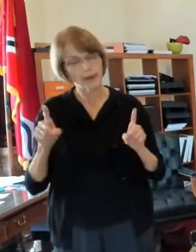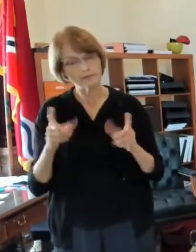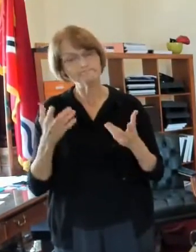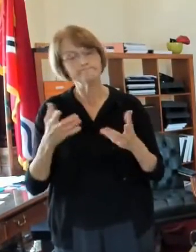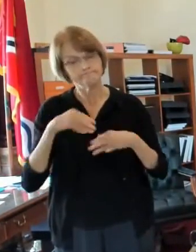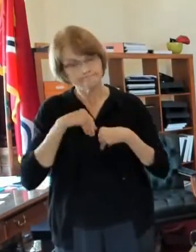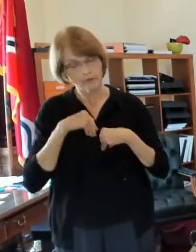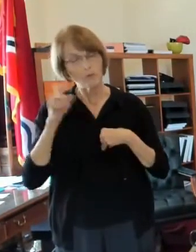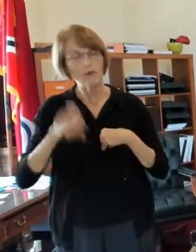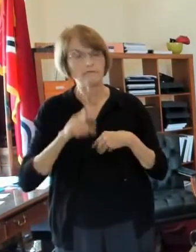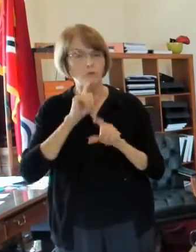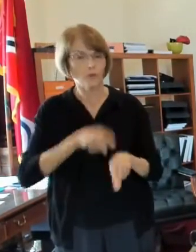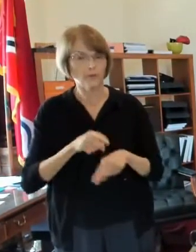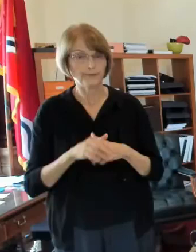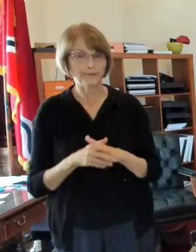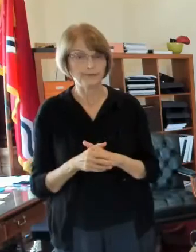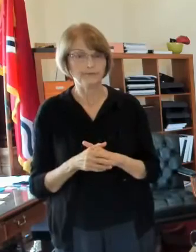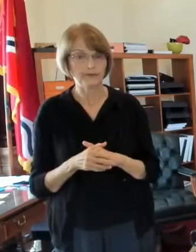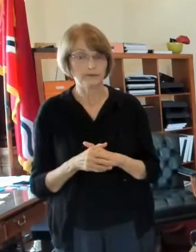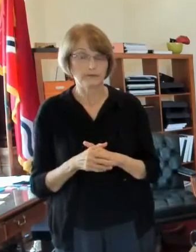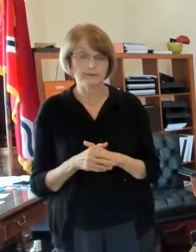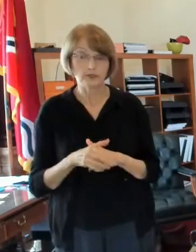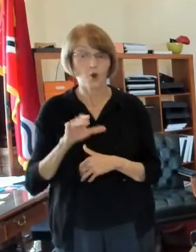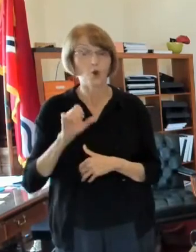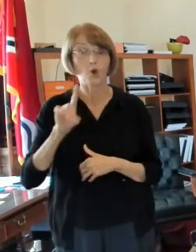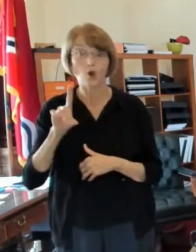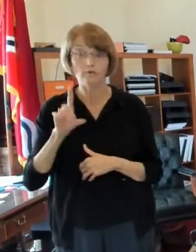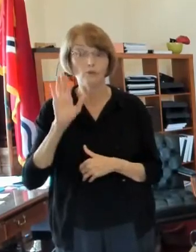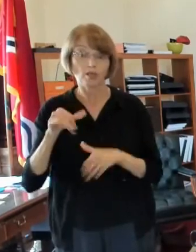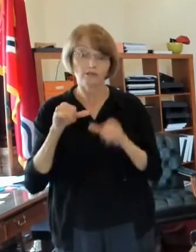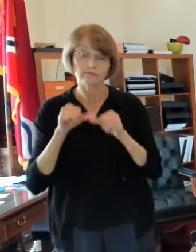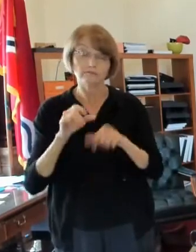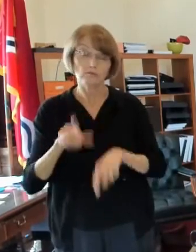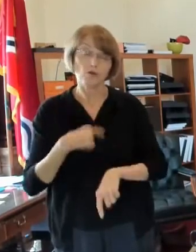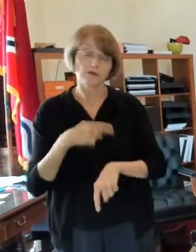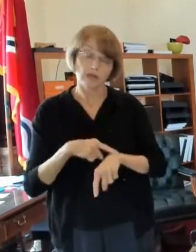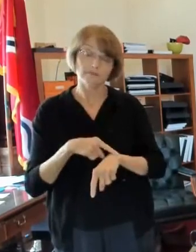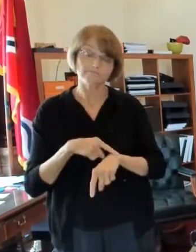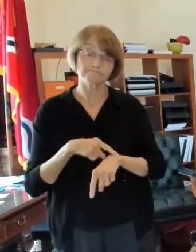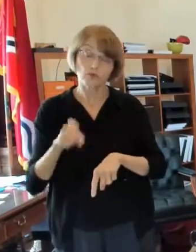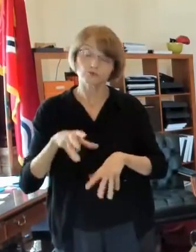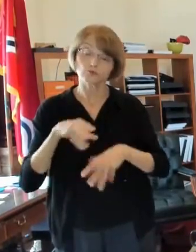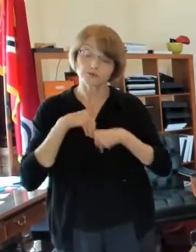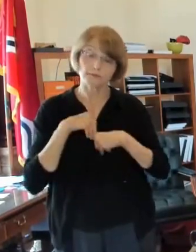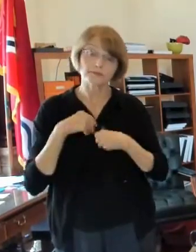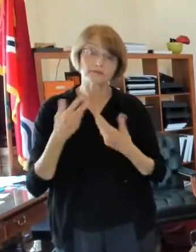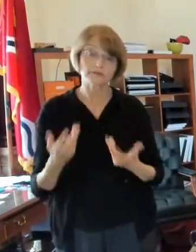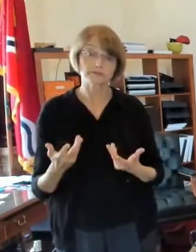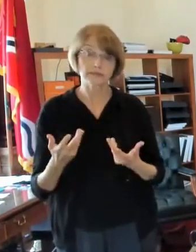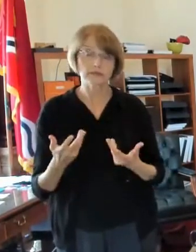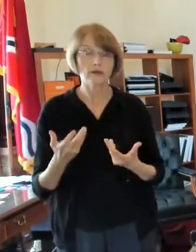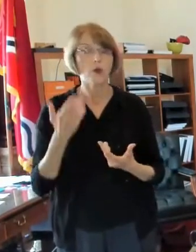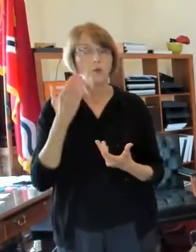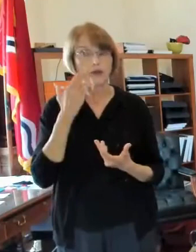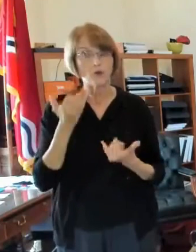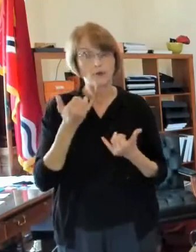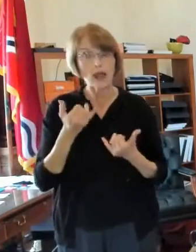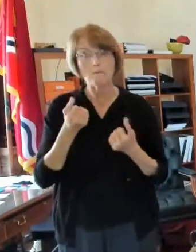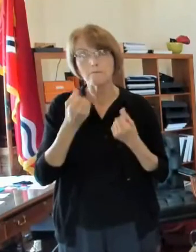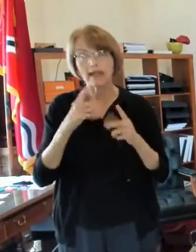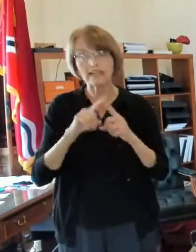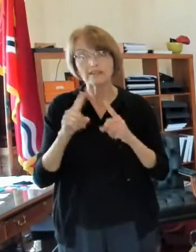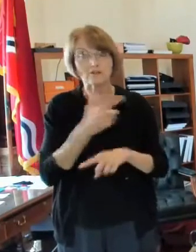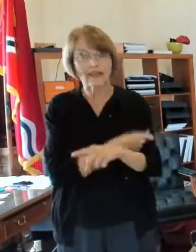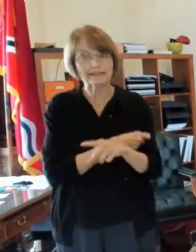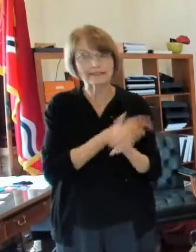apparently going to be living with covid for a long time um we we all know that there are vaccines being tested and